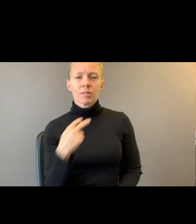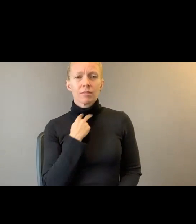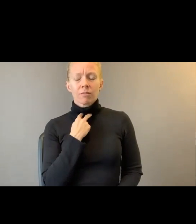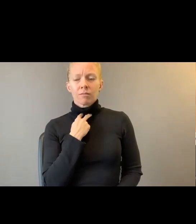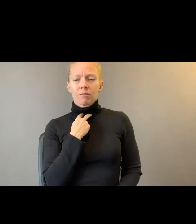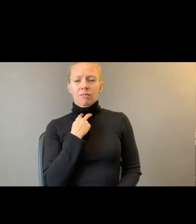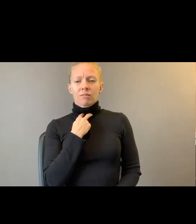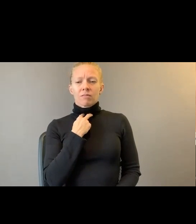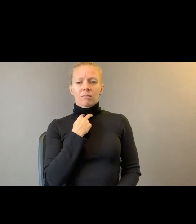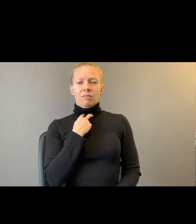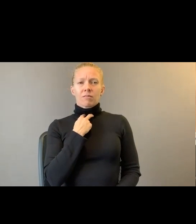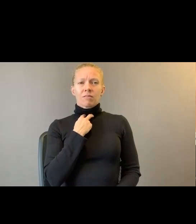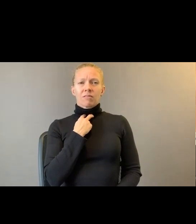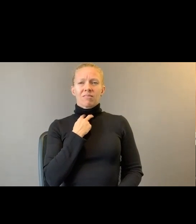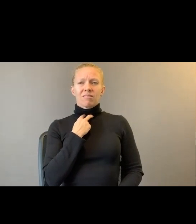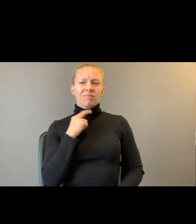Driving.